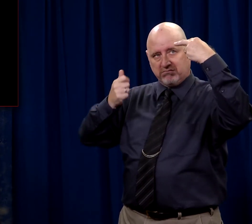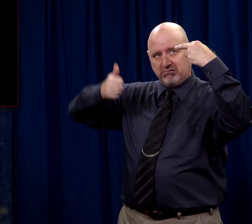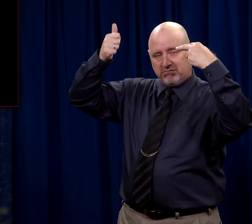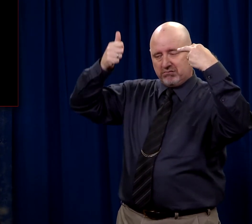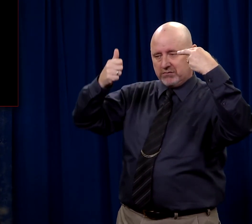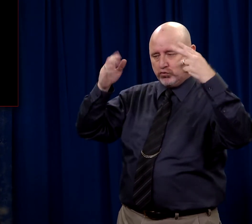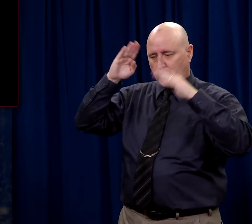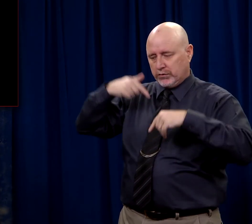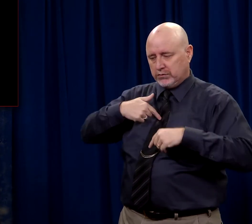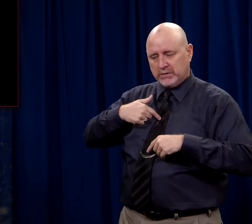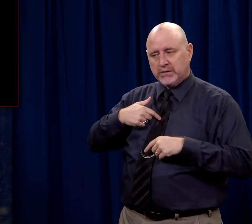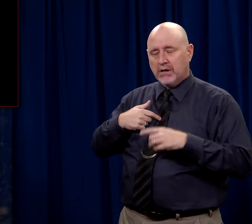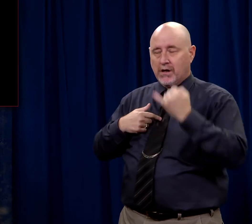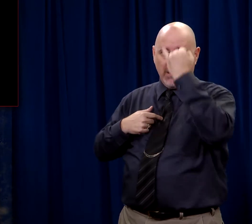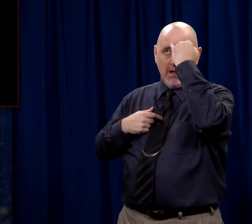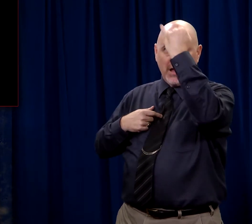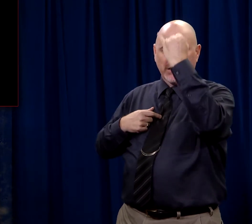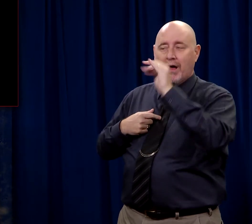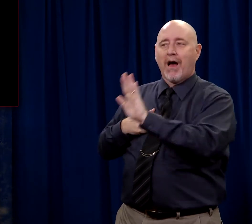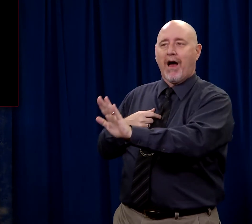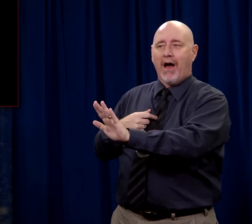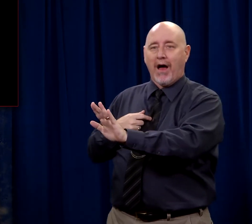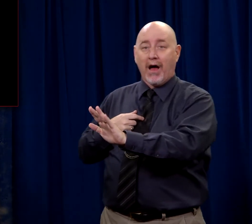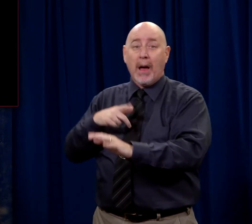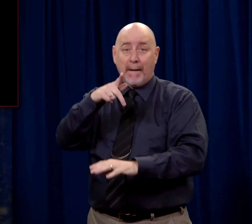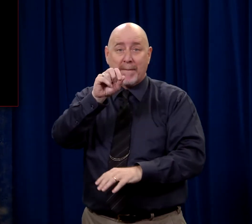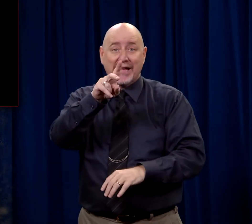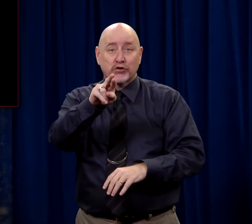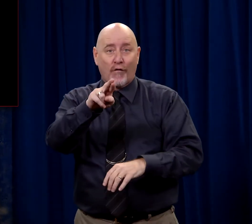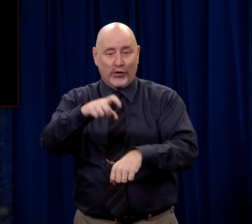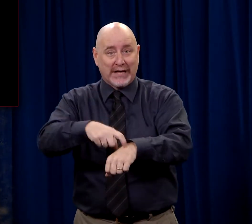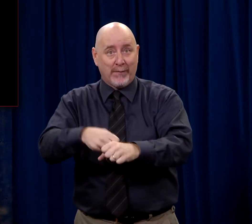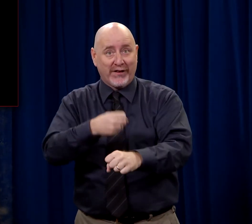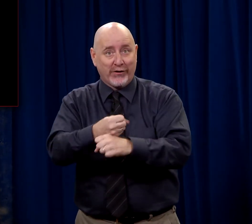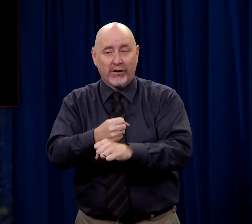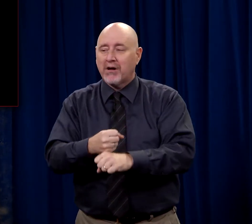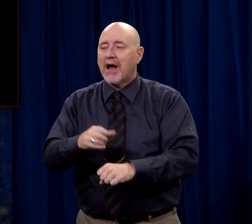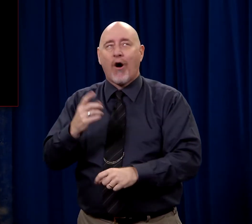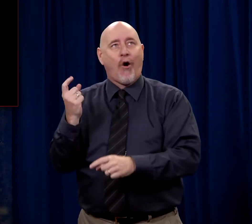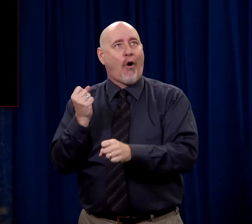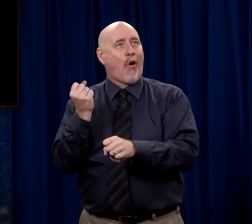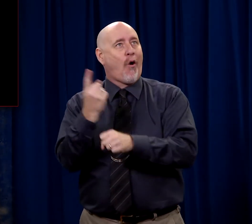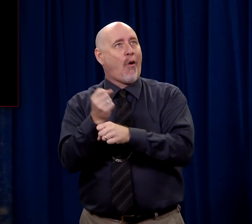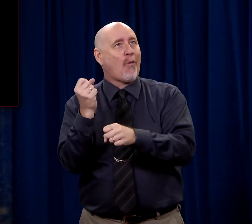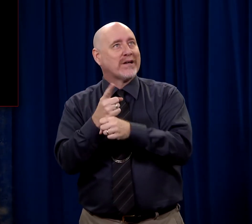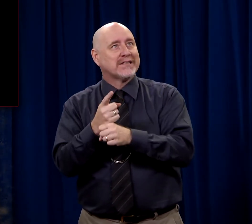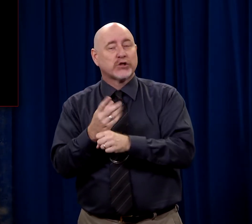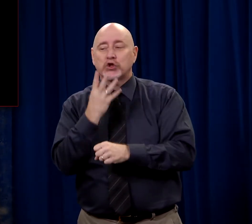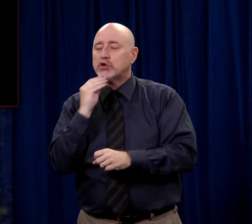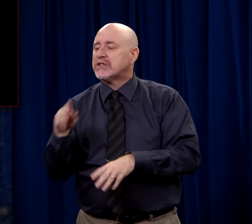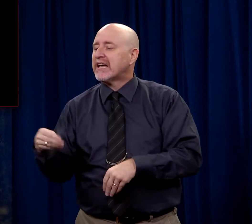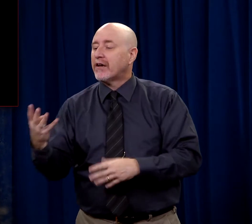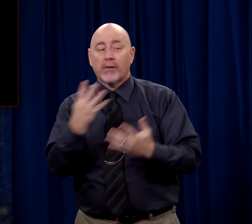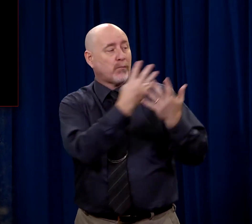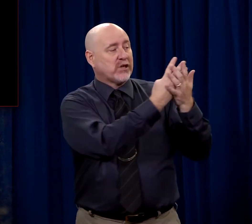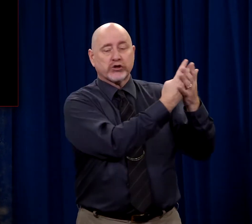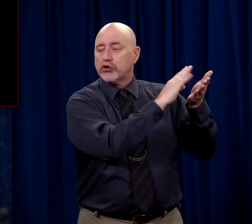But He has this idea. He says, you know, this is Passover time. And I always let the Jews have back a